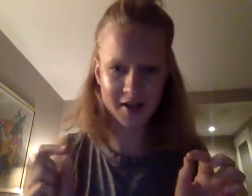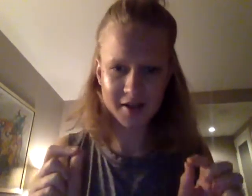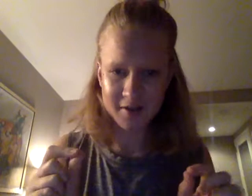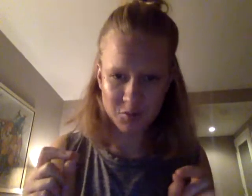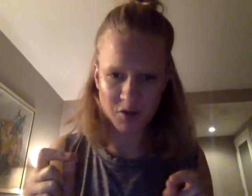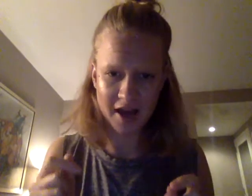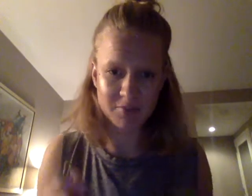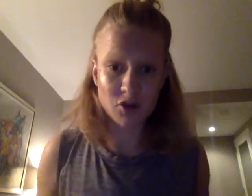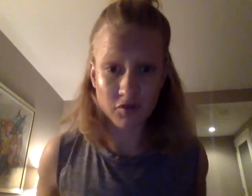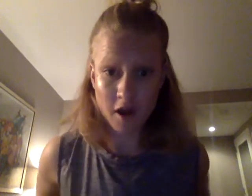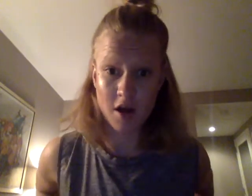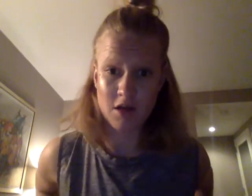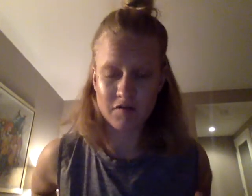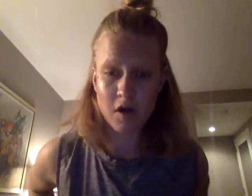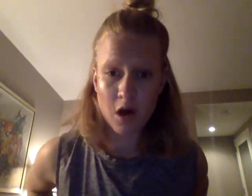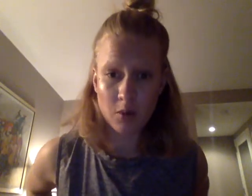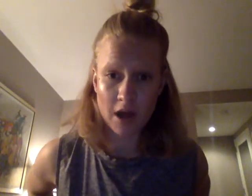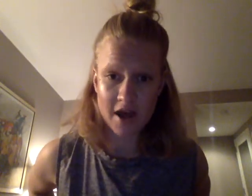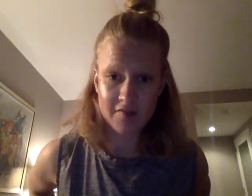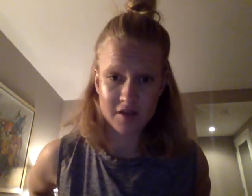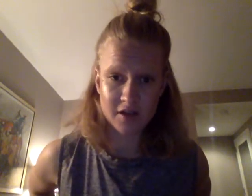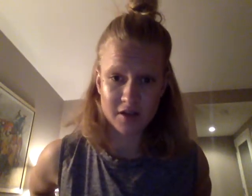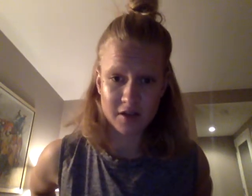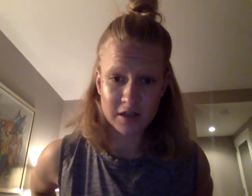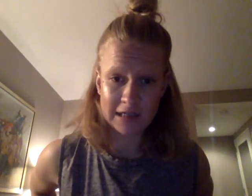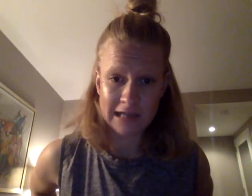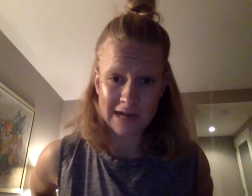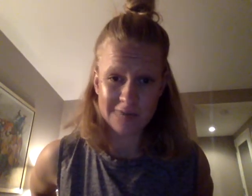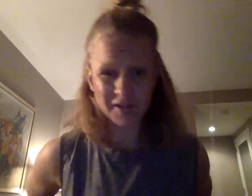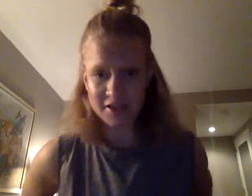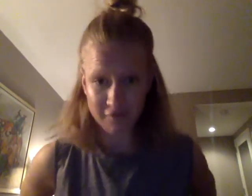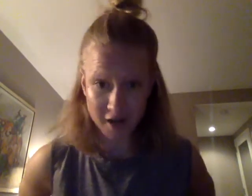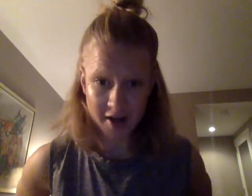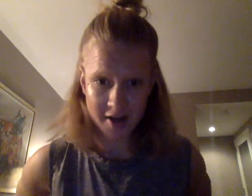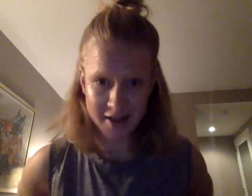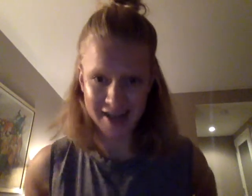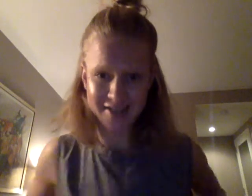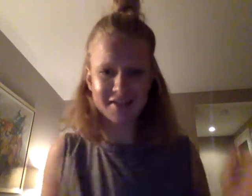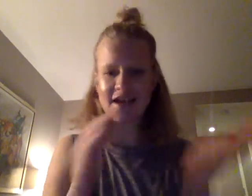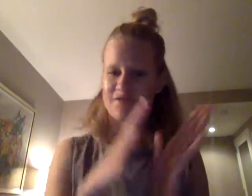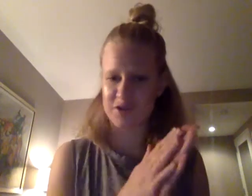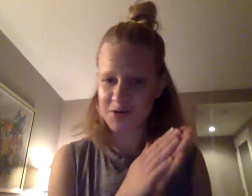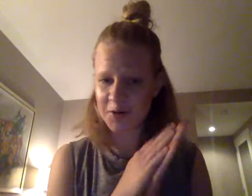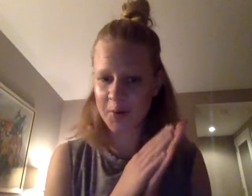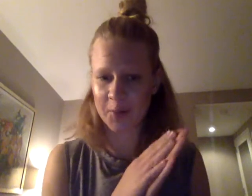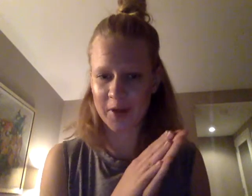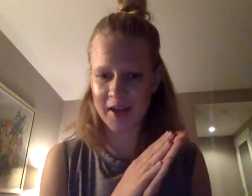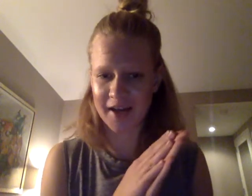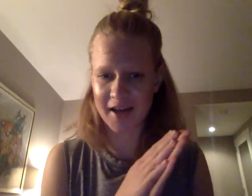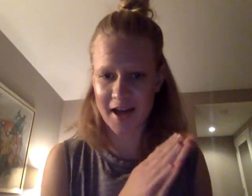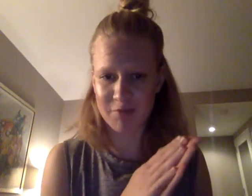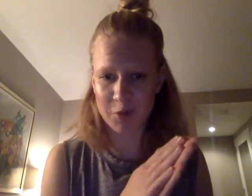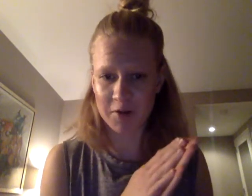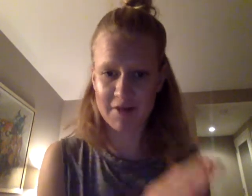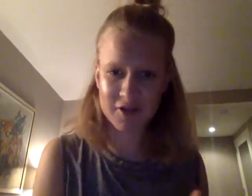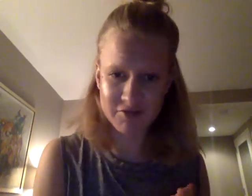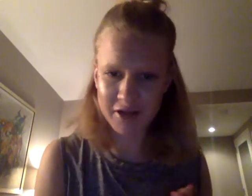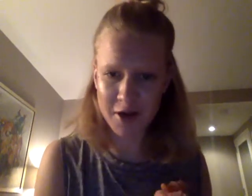recap so far of why I feel less afraid than I did this afternoon when I recorded my first video,